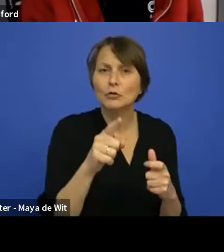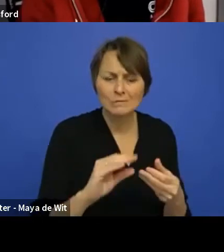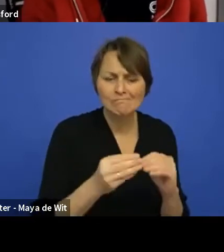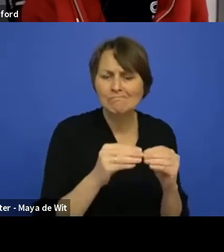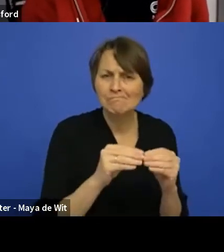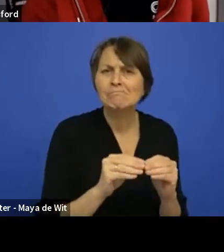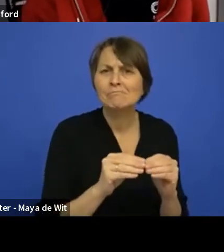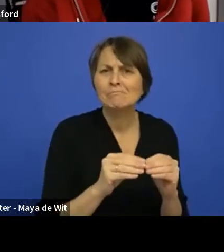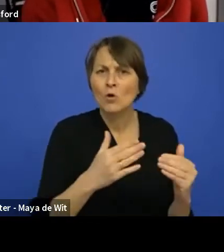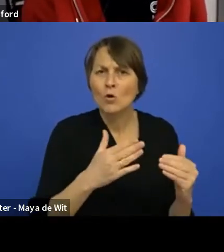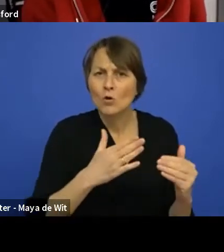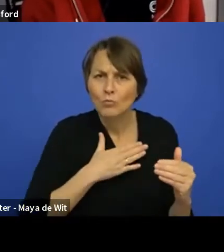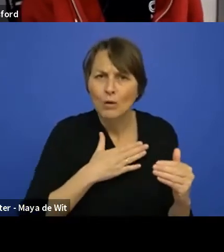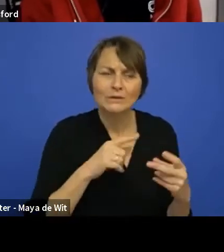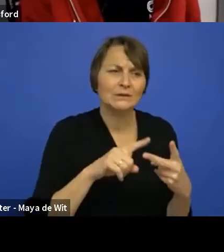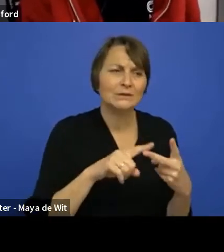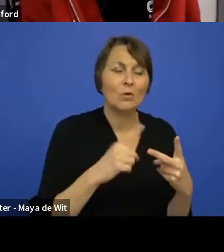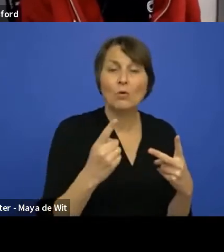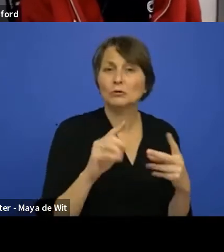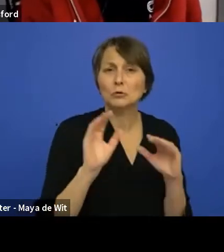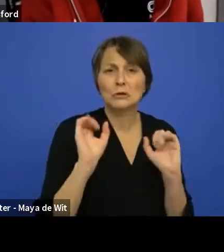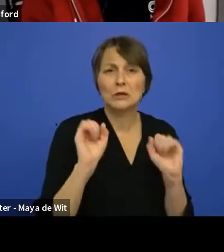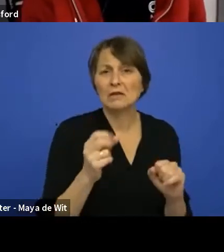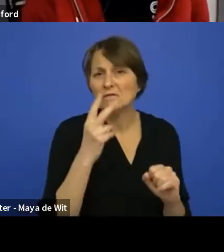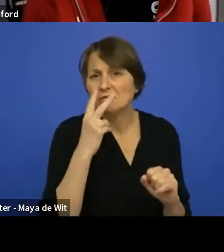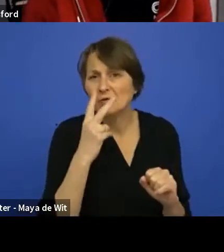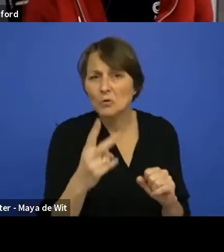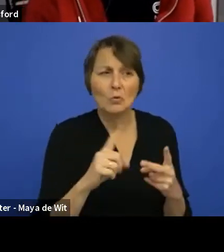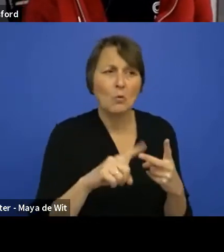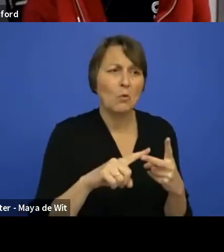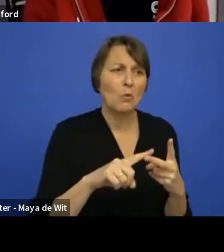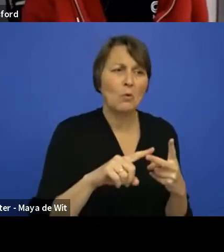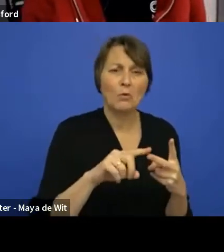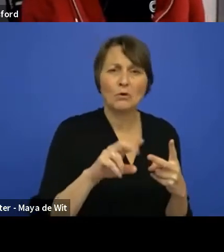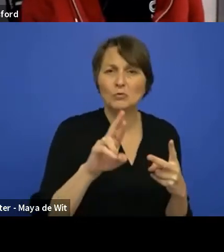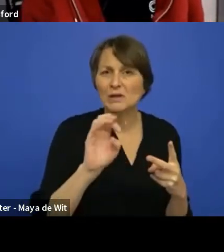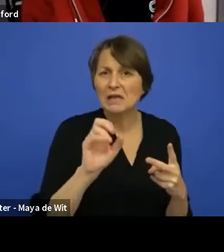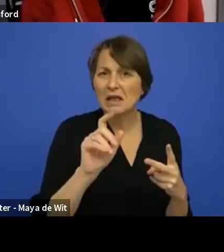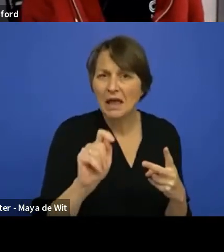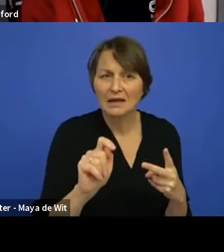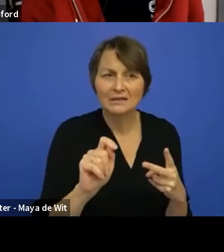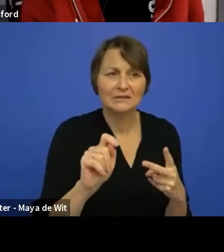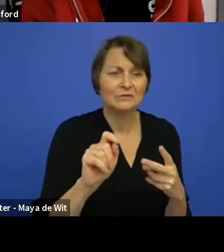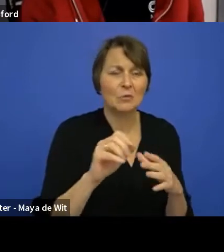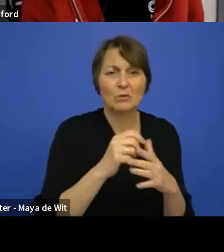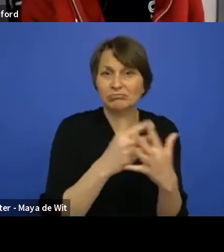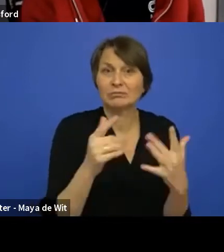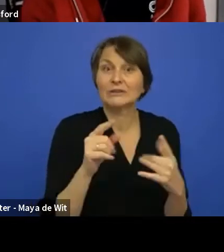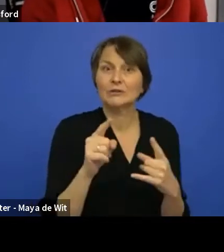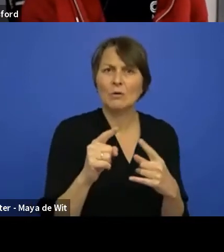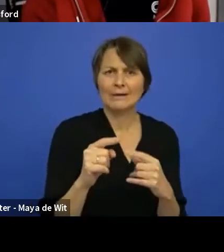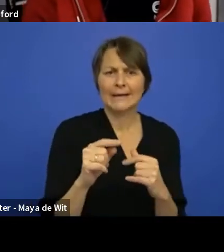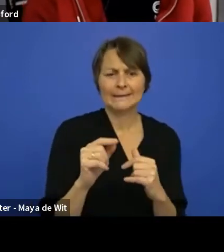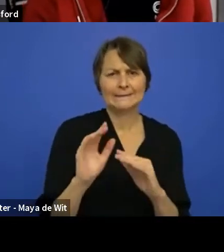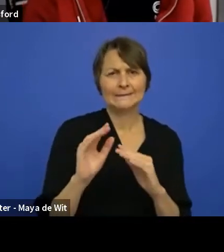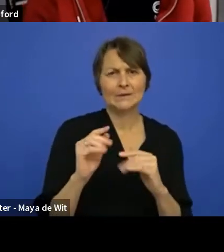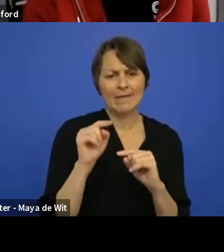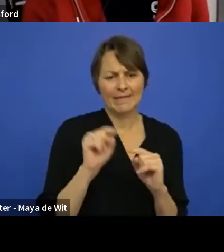react or whatever you want to for that. Uh, and you like, we shouldn't limit you to only use one. And today, I mean, today you can